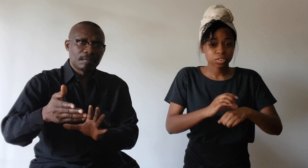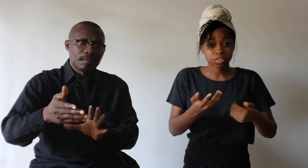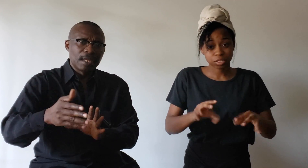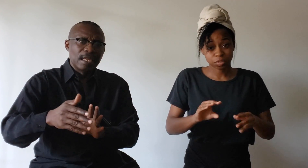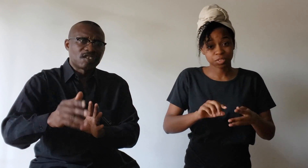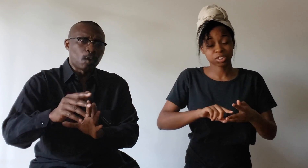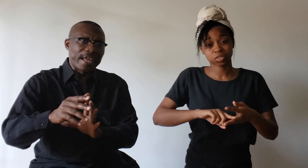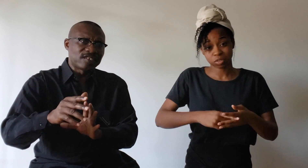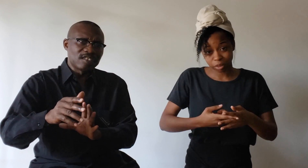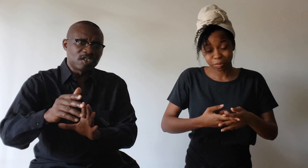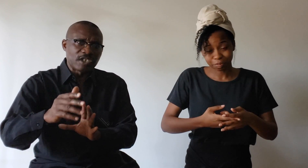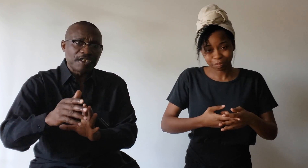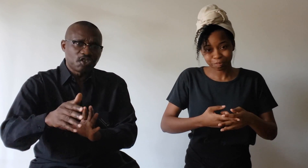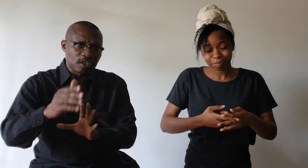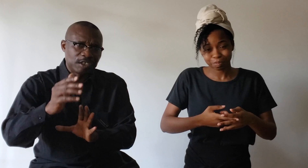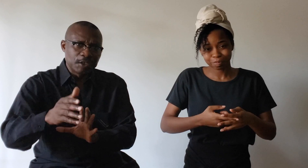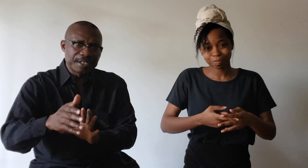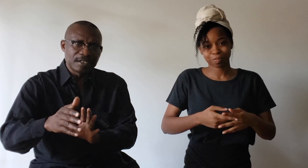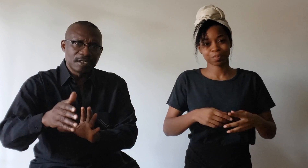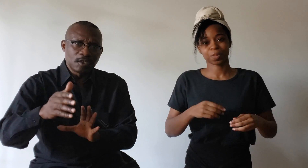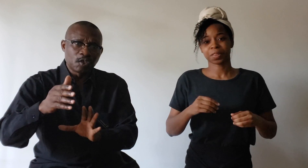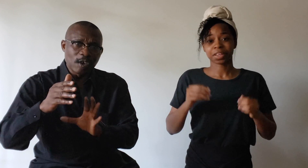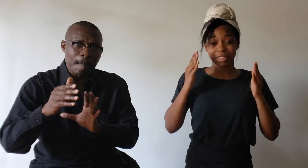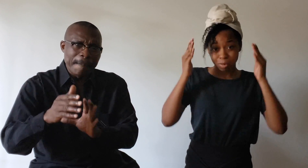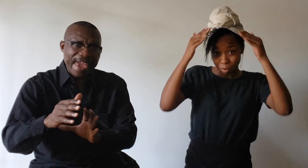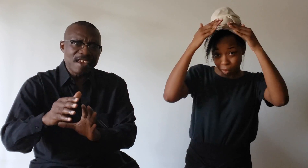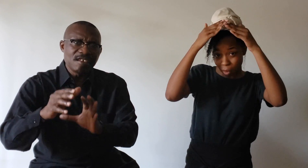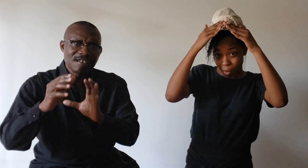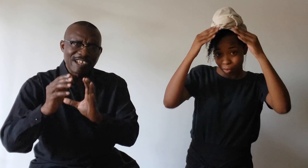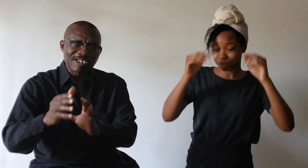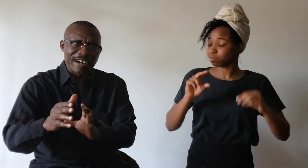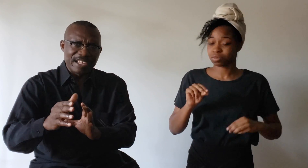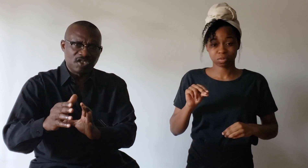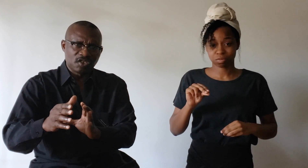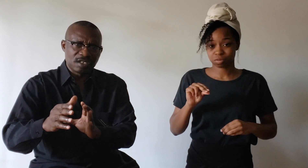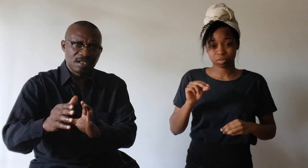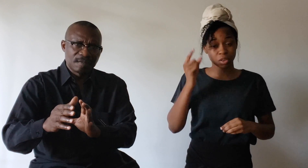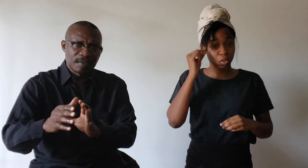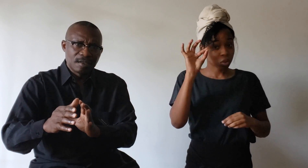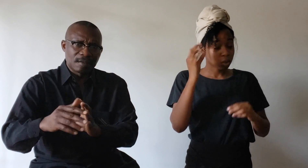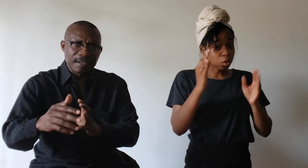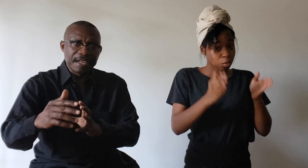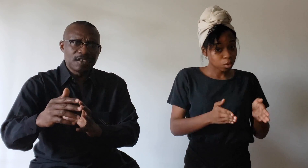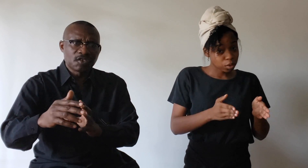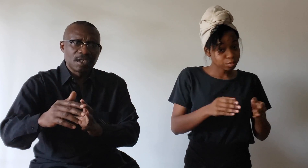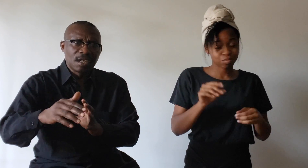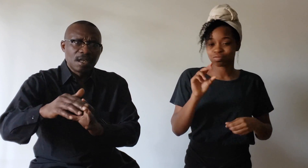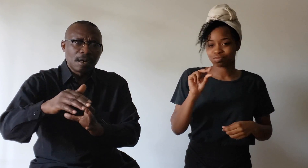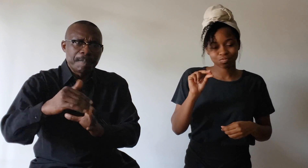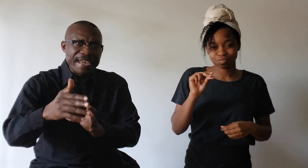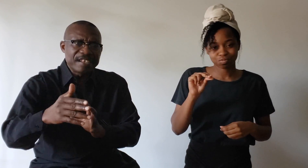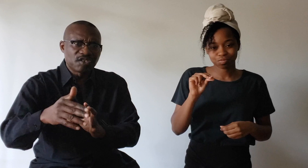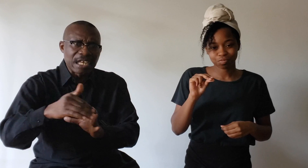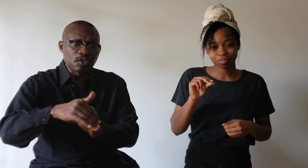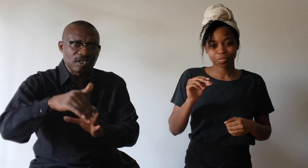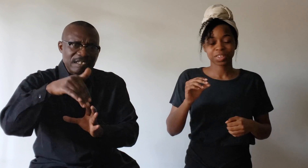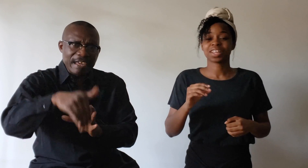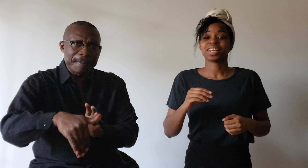So it's the church's duty to obey Christ. Thing is, obedience goes deeper